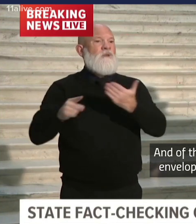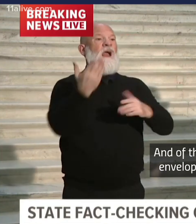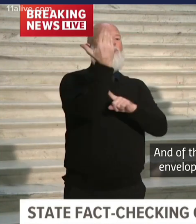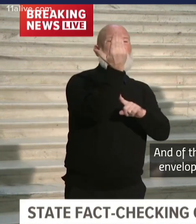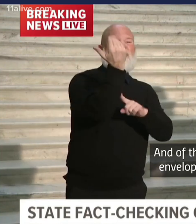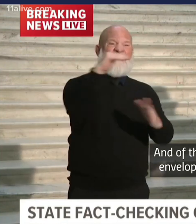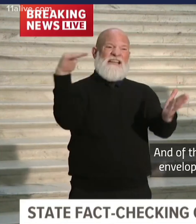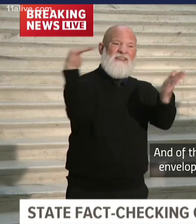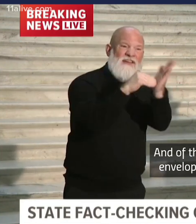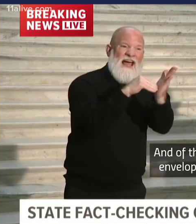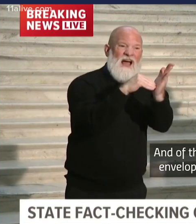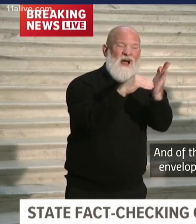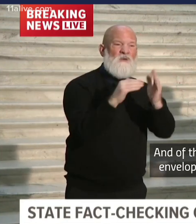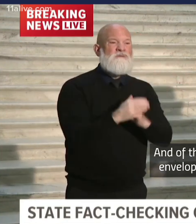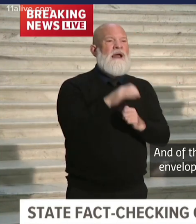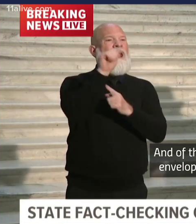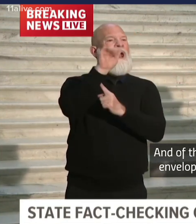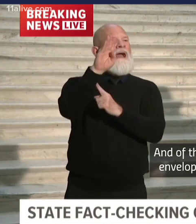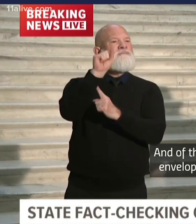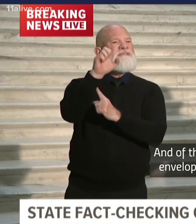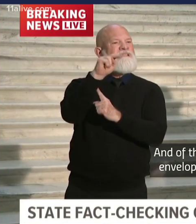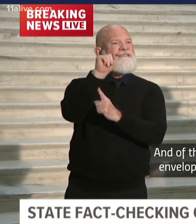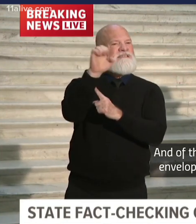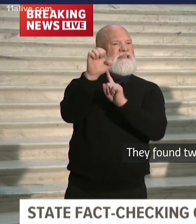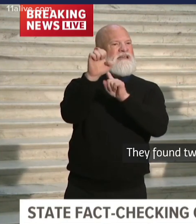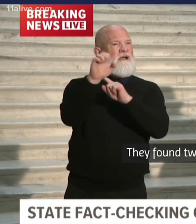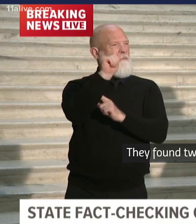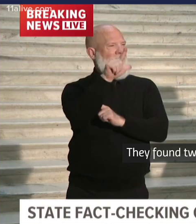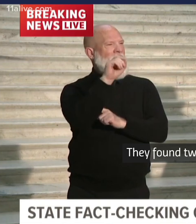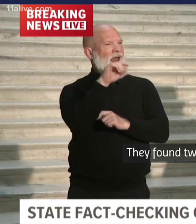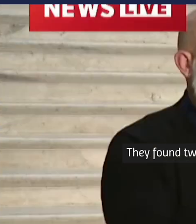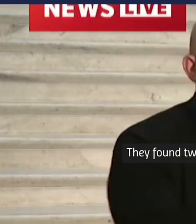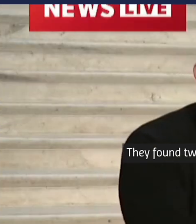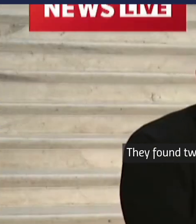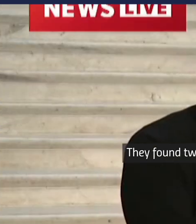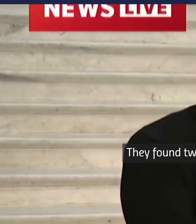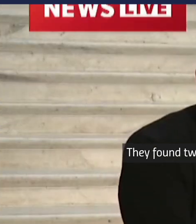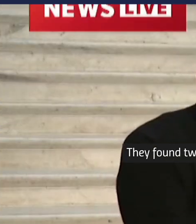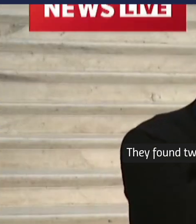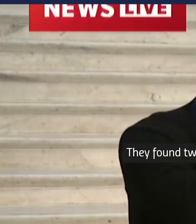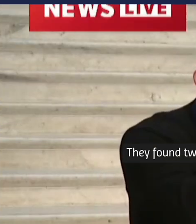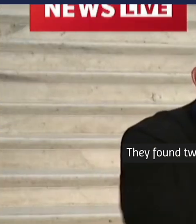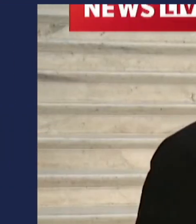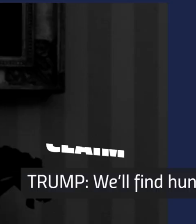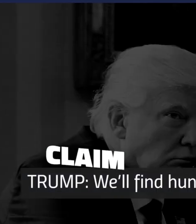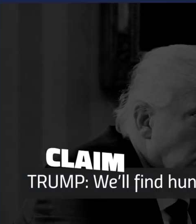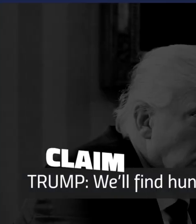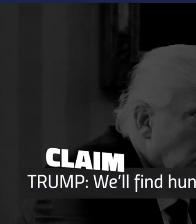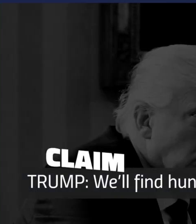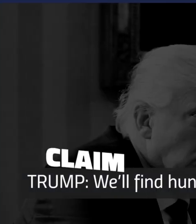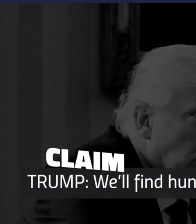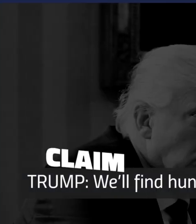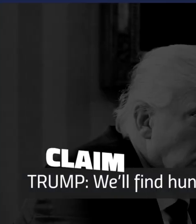absentee ballot envelopes that they investigated, they found two with potential problems. Two. We'll